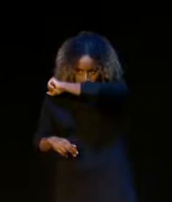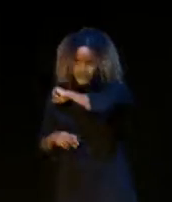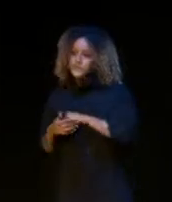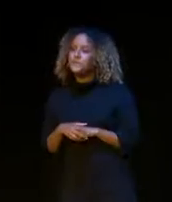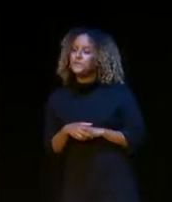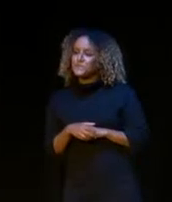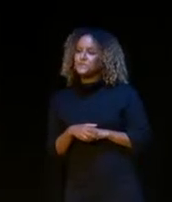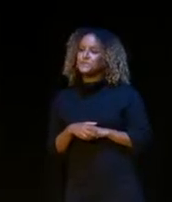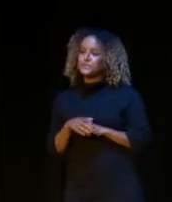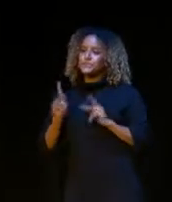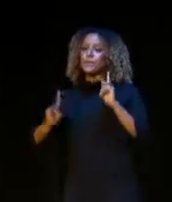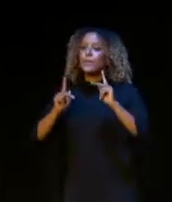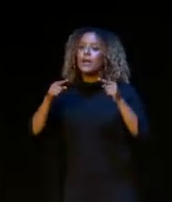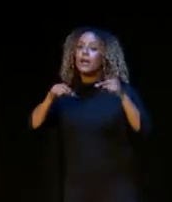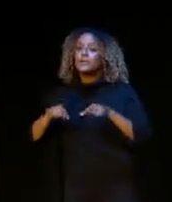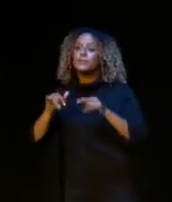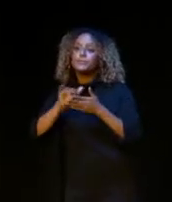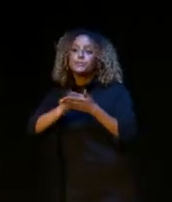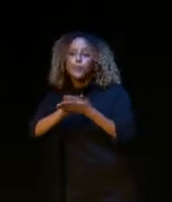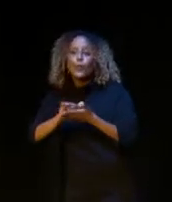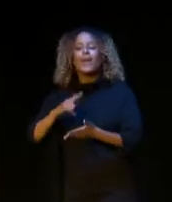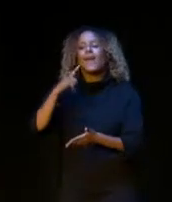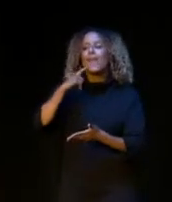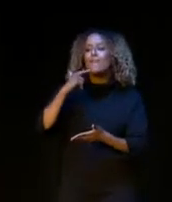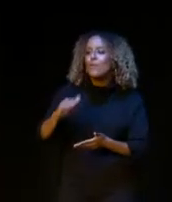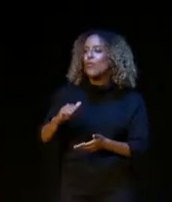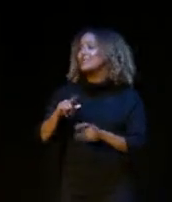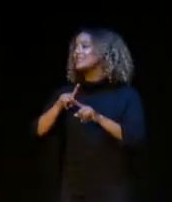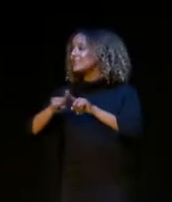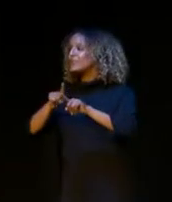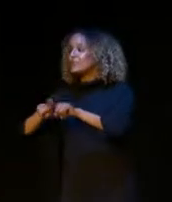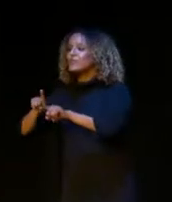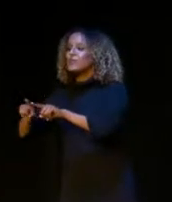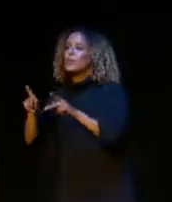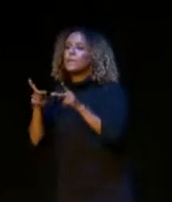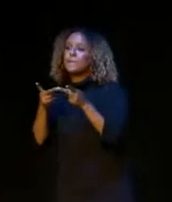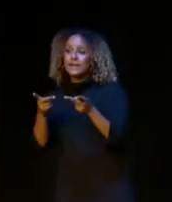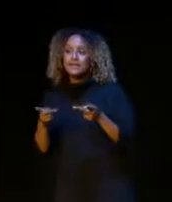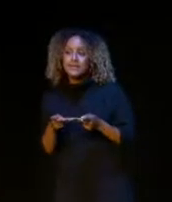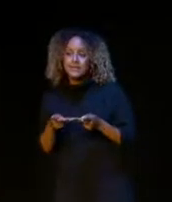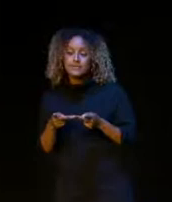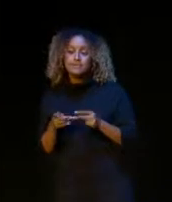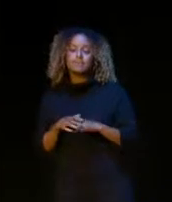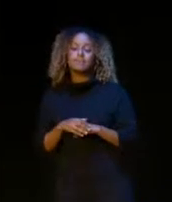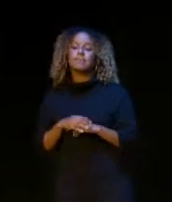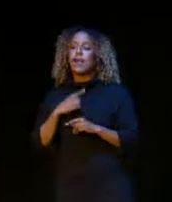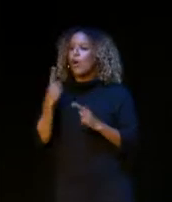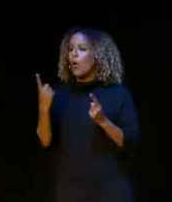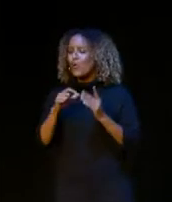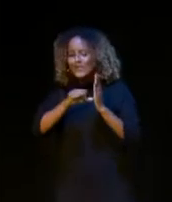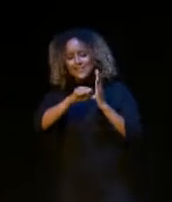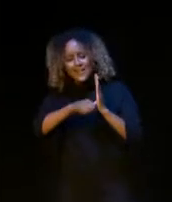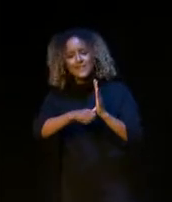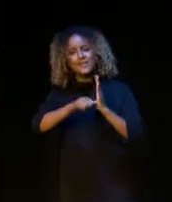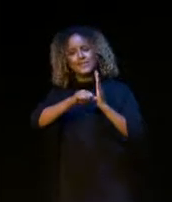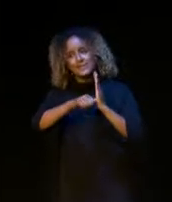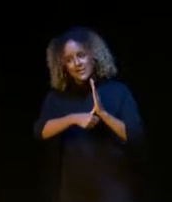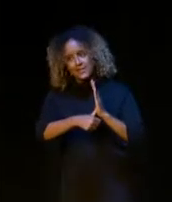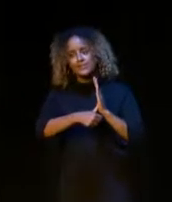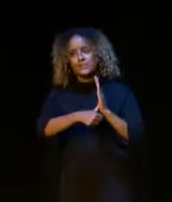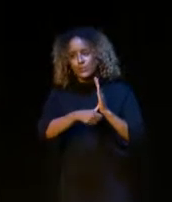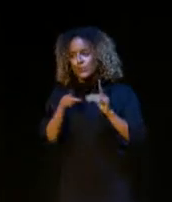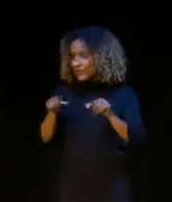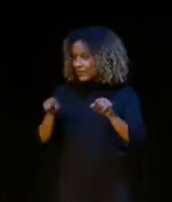city, people coming from New York or California or other places in the U.S., I always emphasize to them